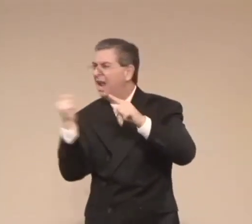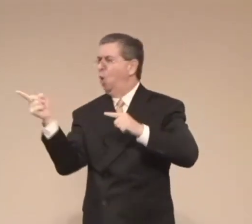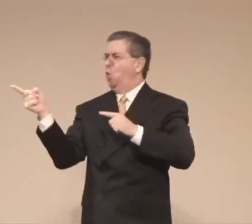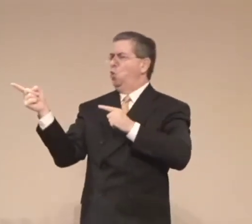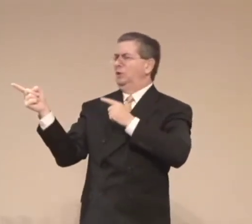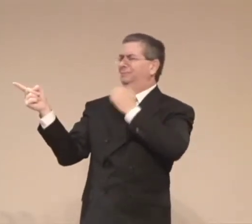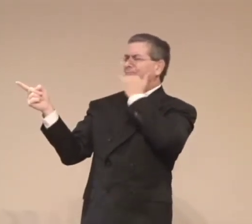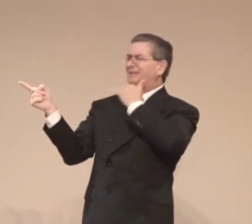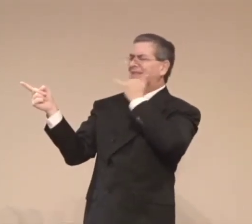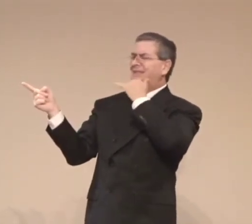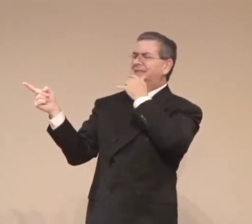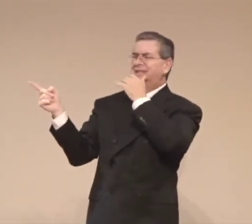behaviors,